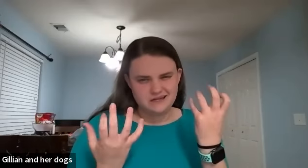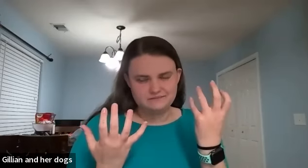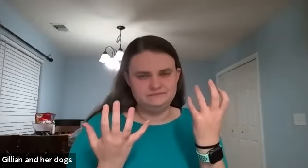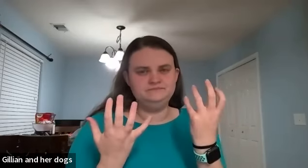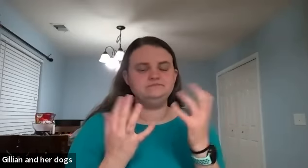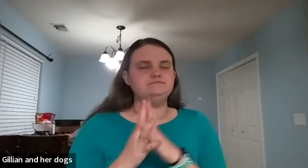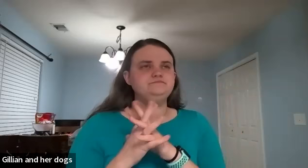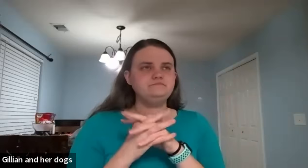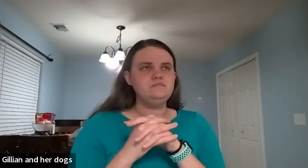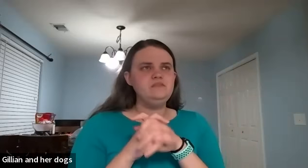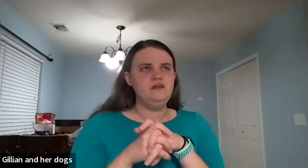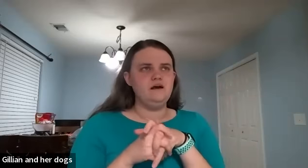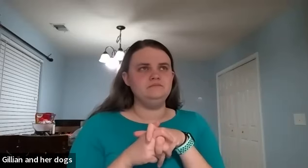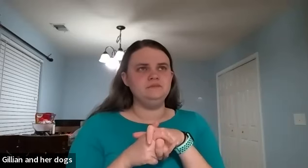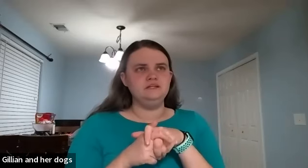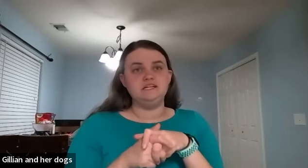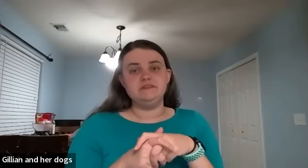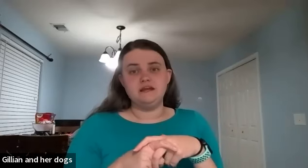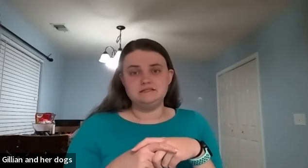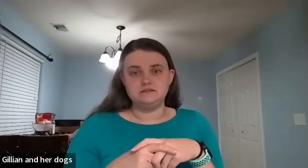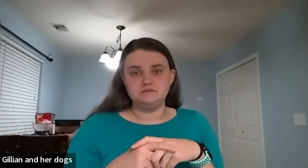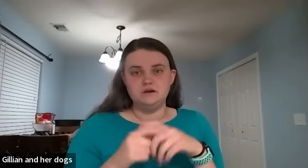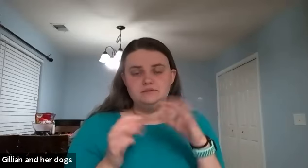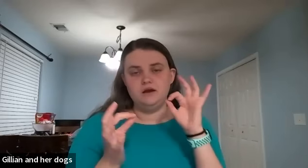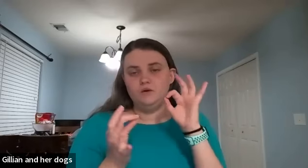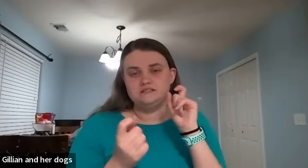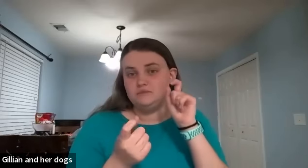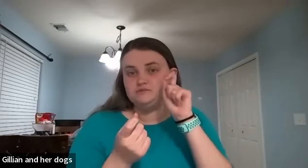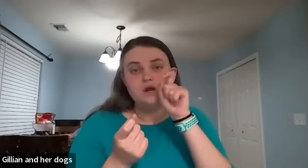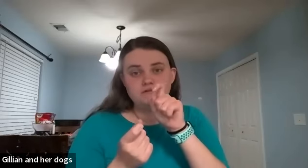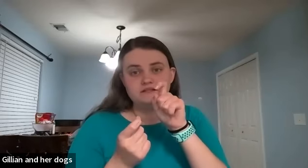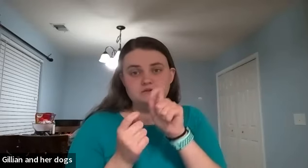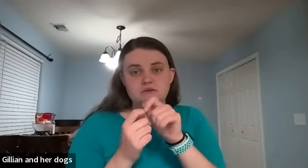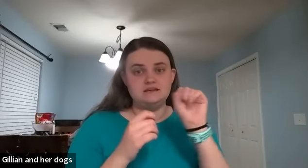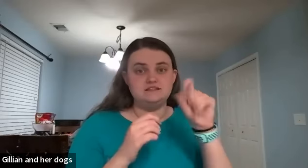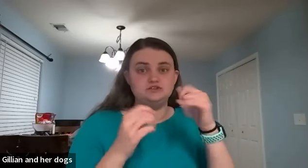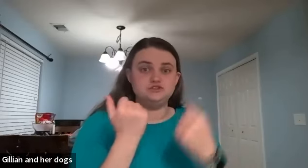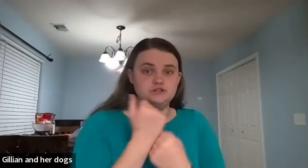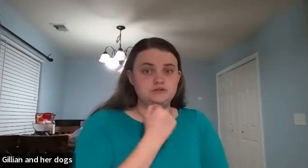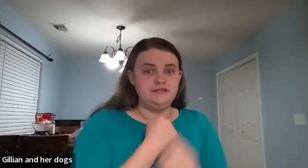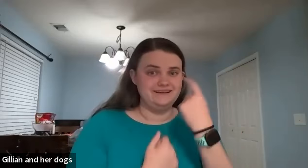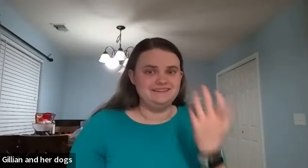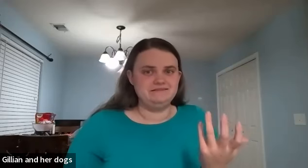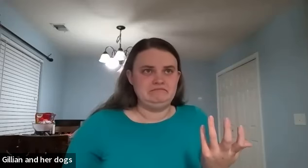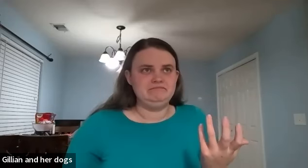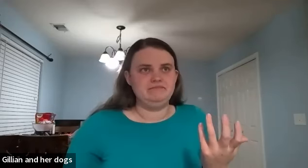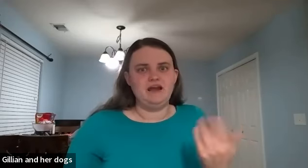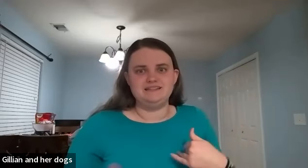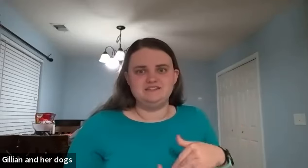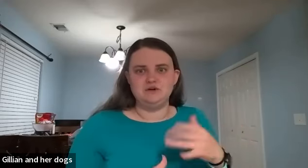it um even then i still i'm not always the most perfect with my asl structure because i still